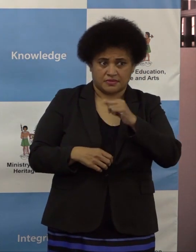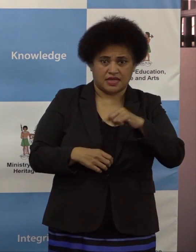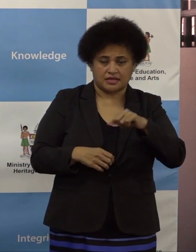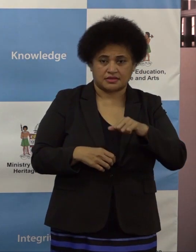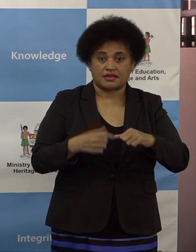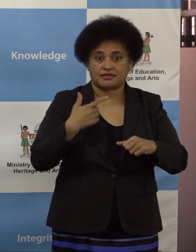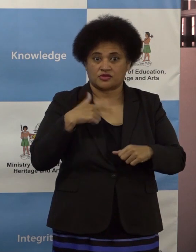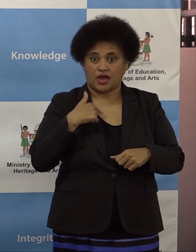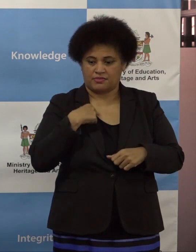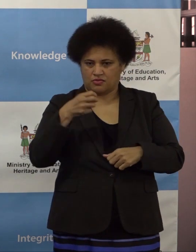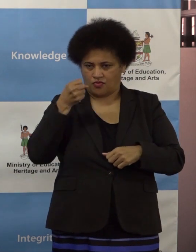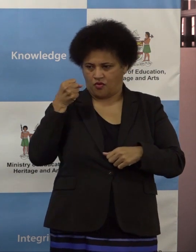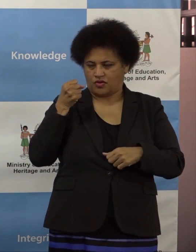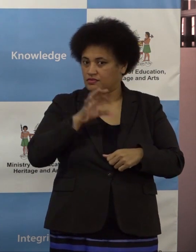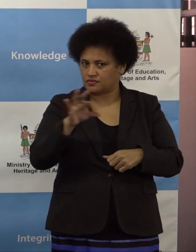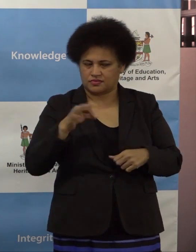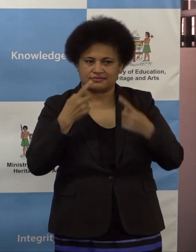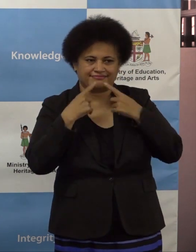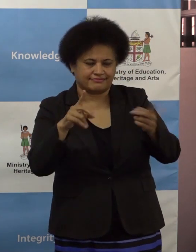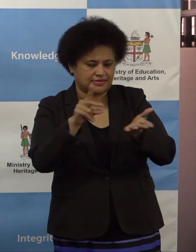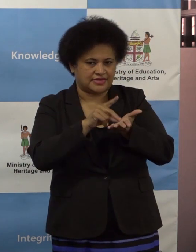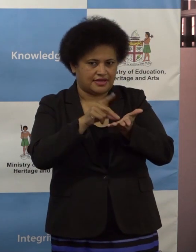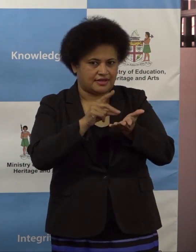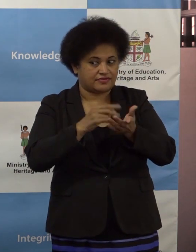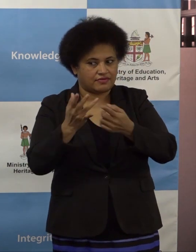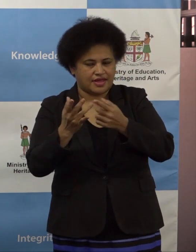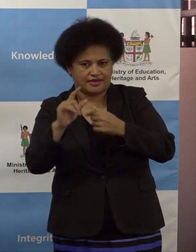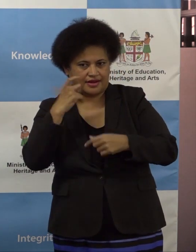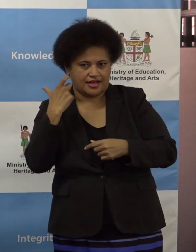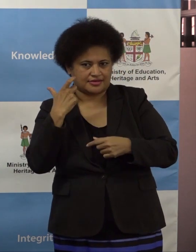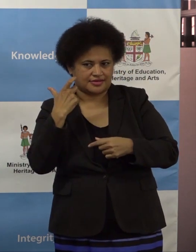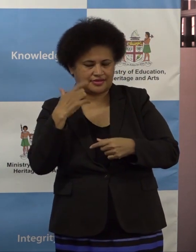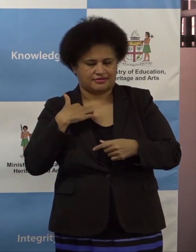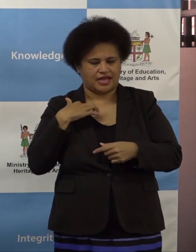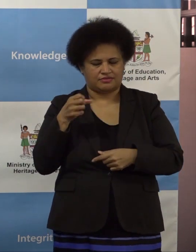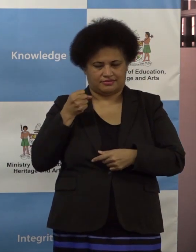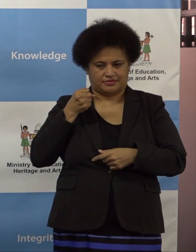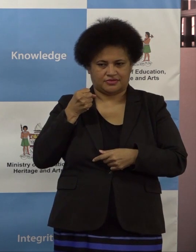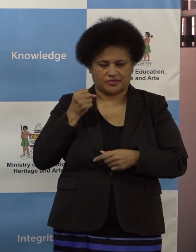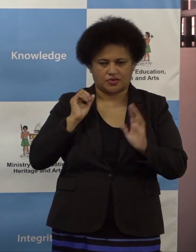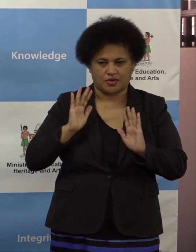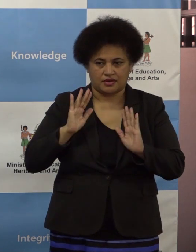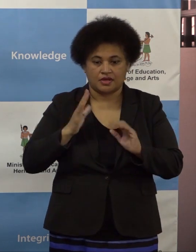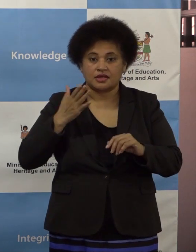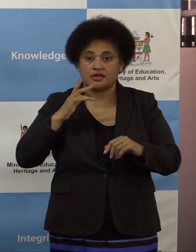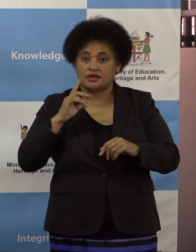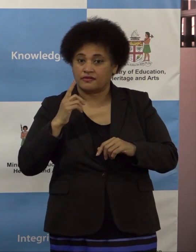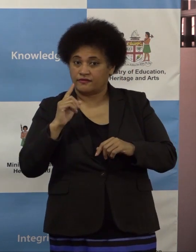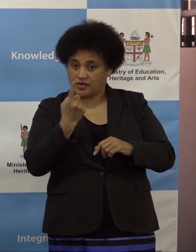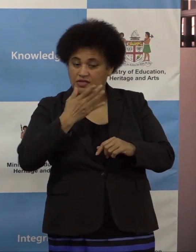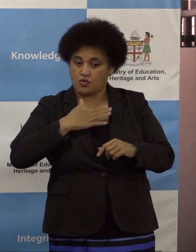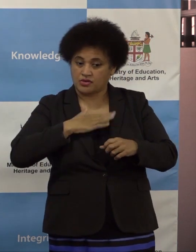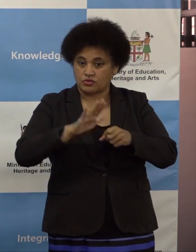not announcing the dates for other classes as yet because we need to ensure that all these